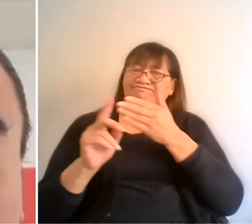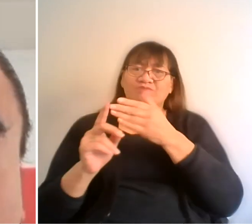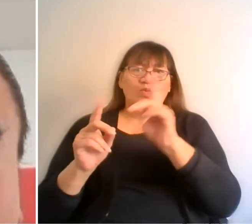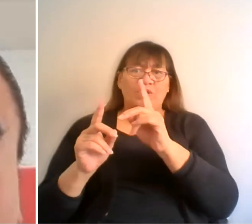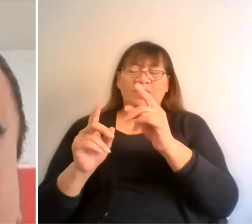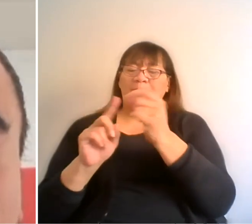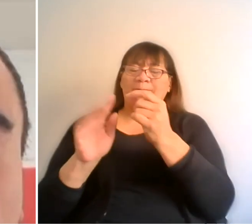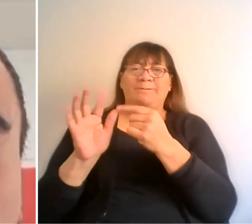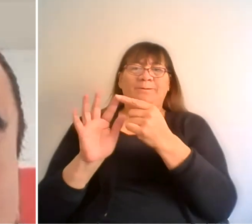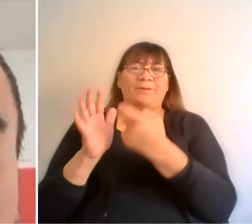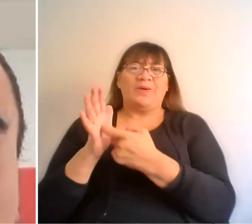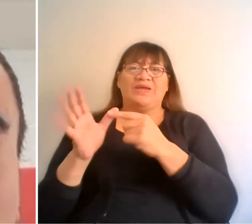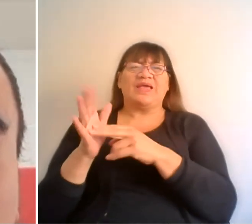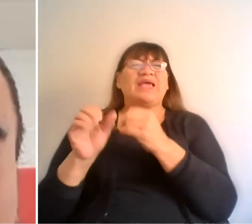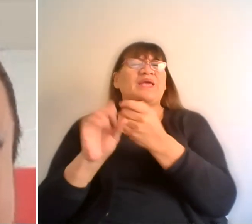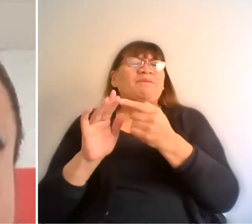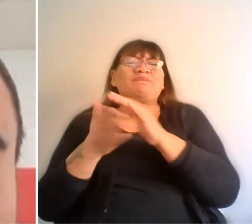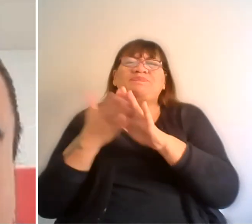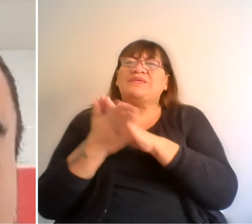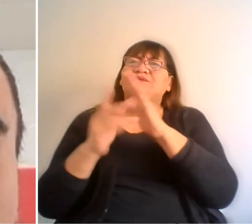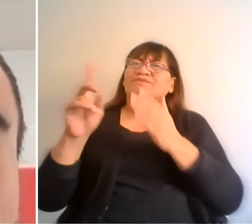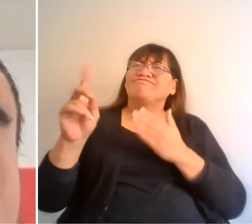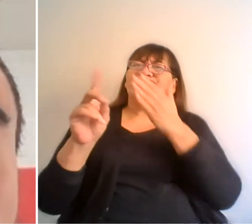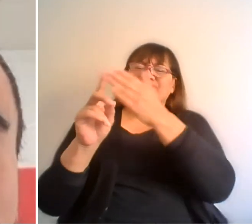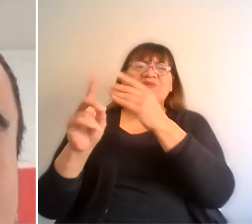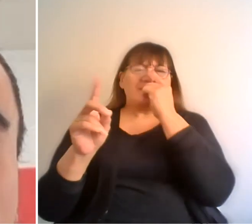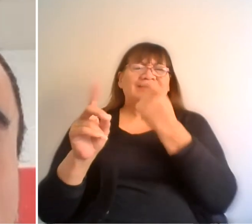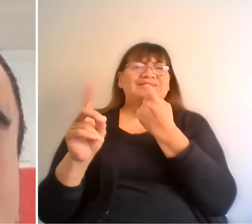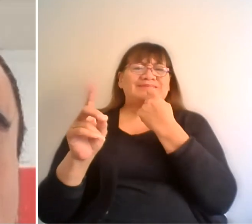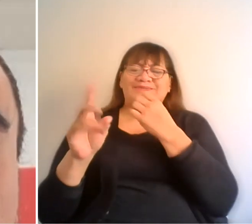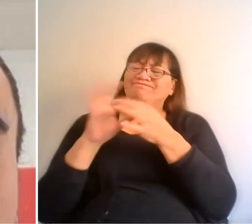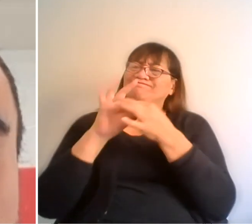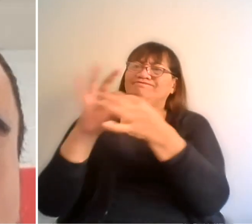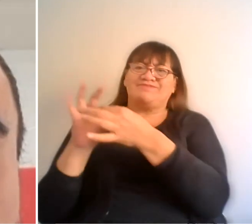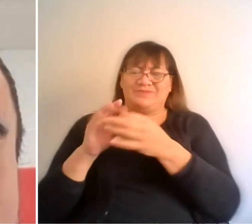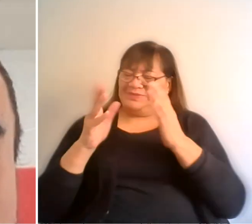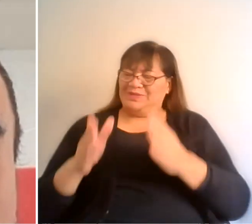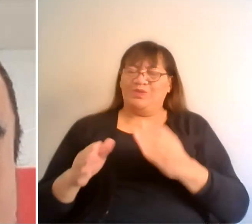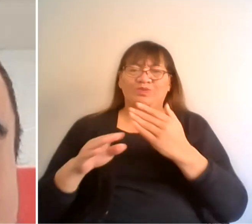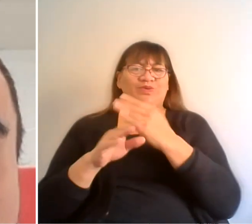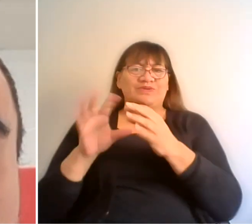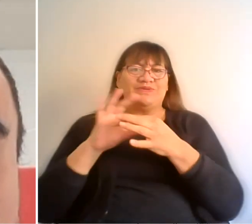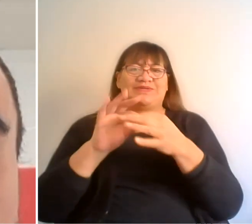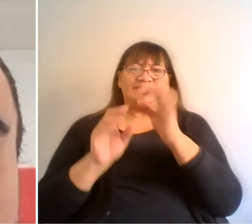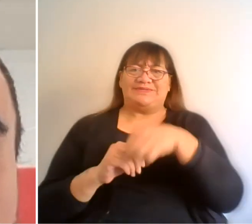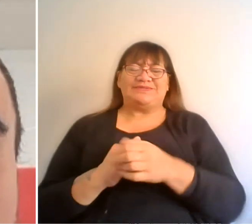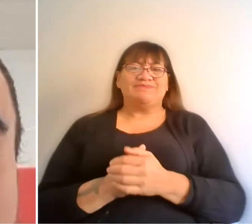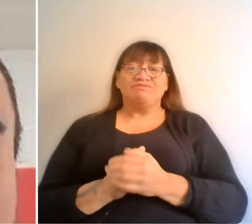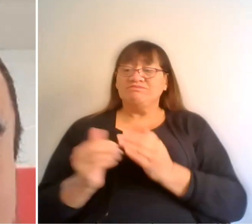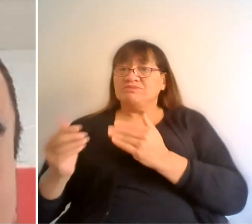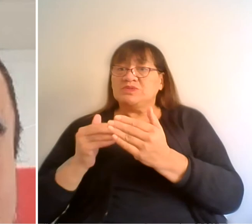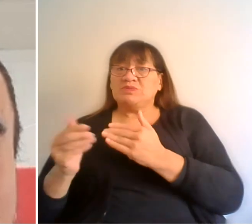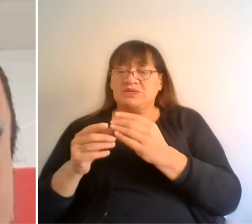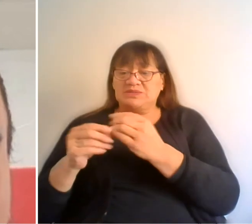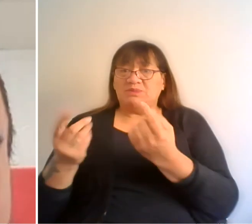te ana tātou kei tū atu ngā reira e piri nei a tātou tēnei tātou ngā reira a hako watai tātou e